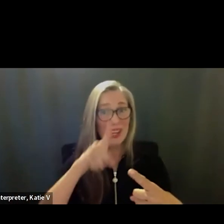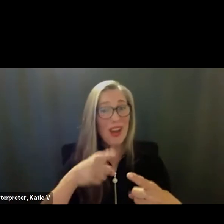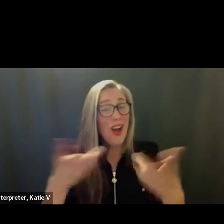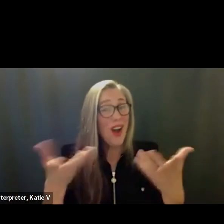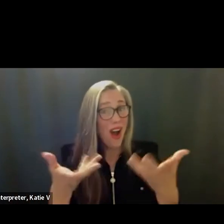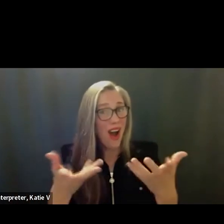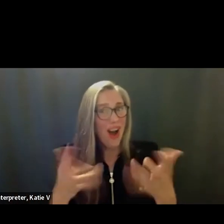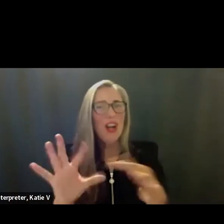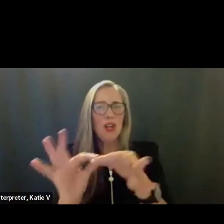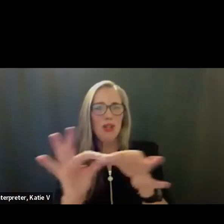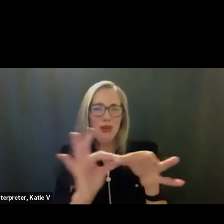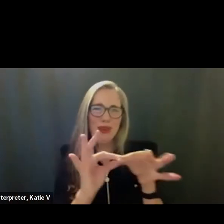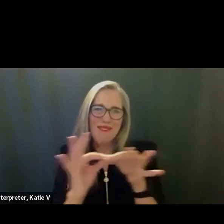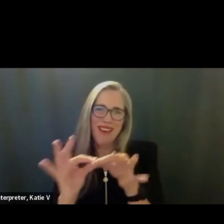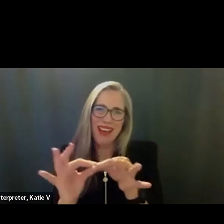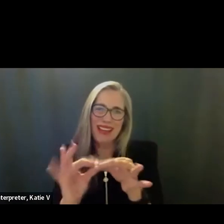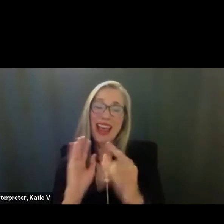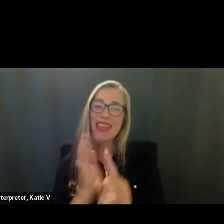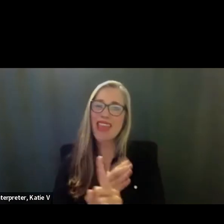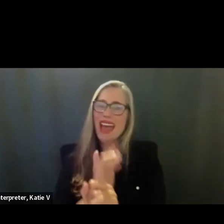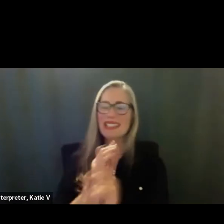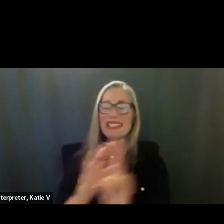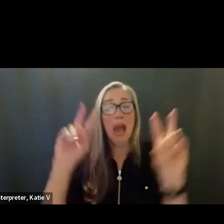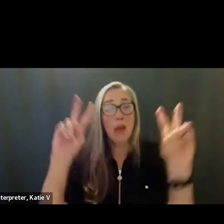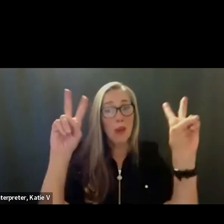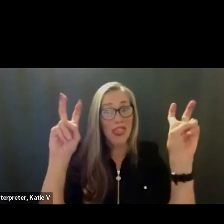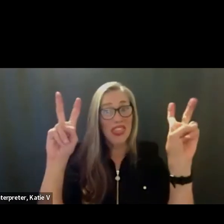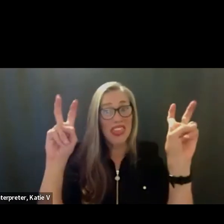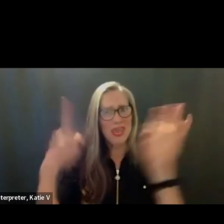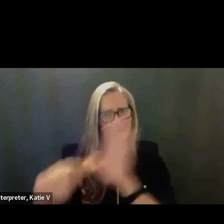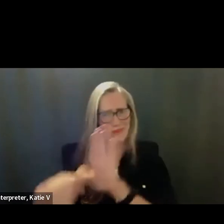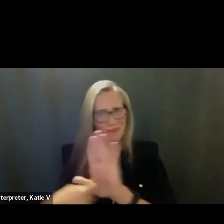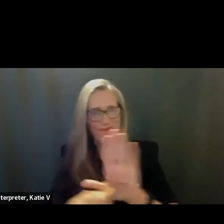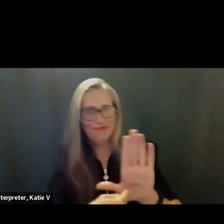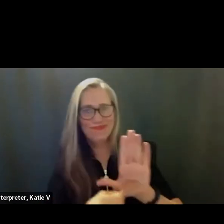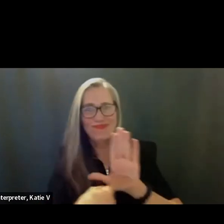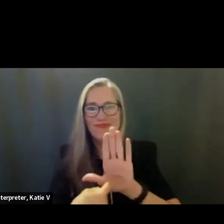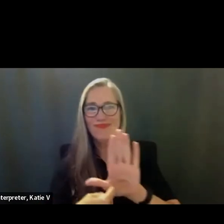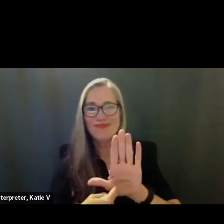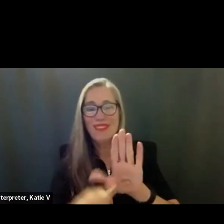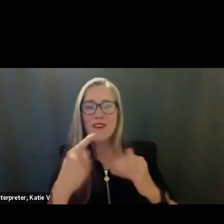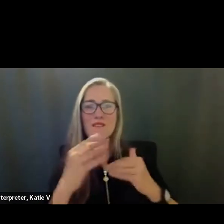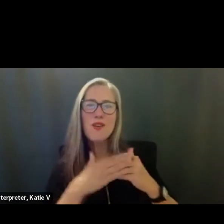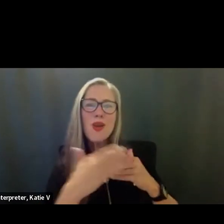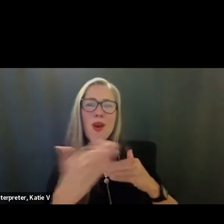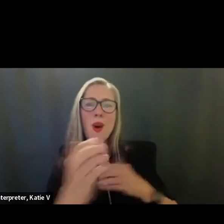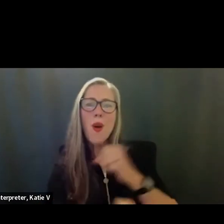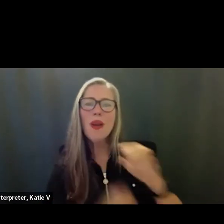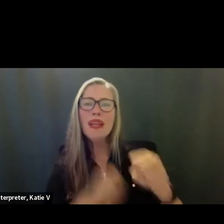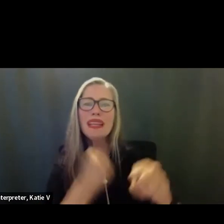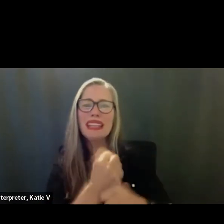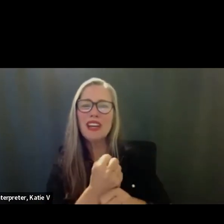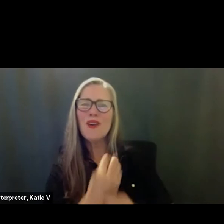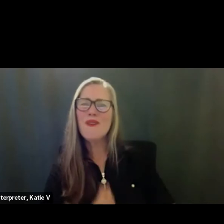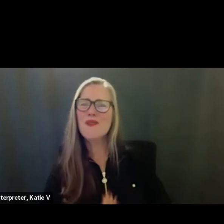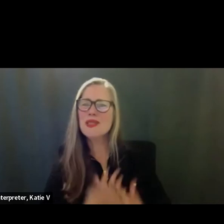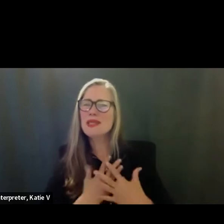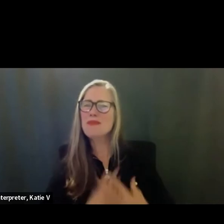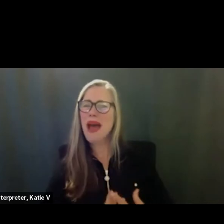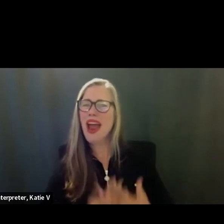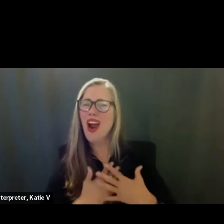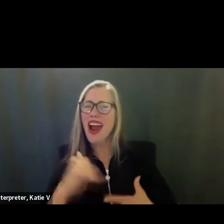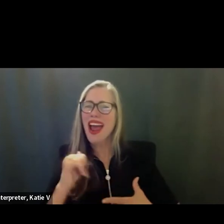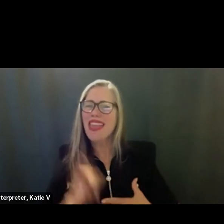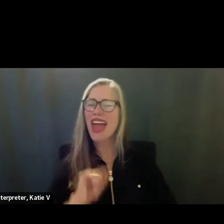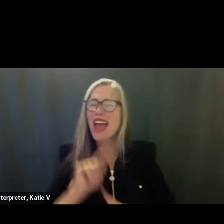And I want to encourage everyone to please send these our way. Send it to askthesuperintendent at sbunified